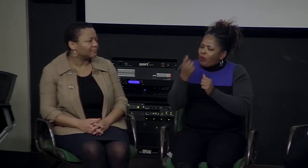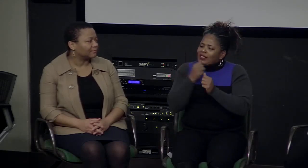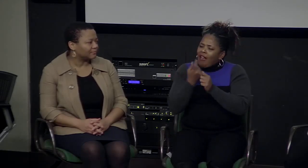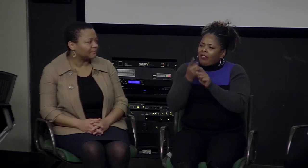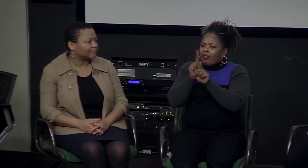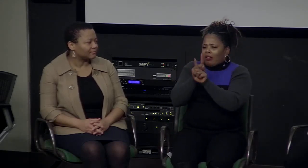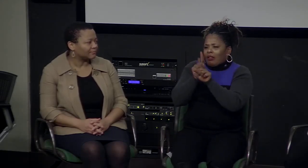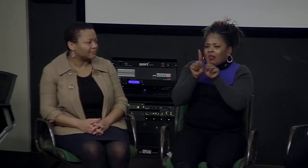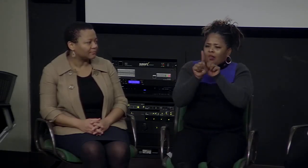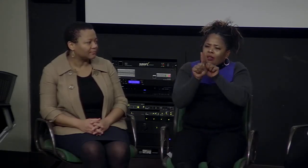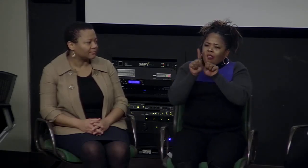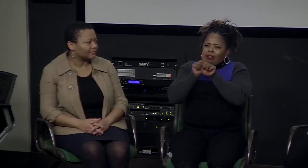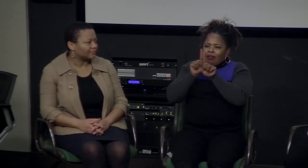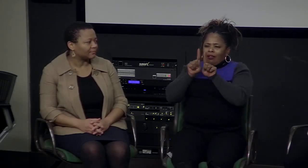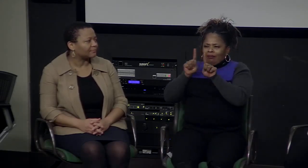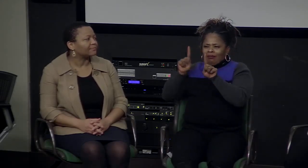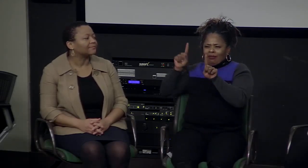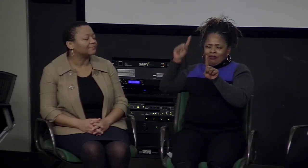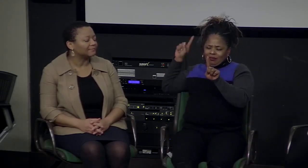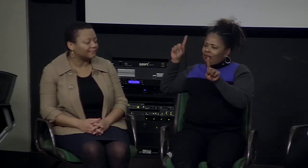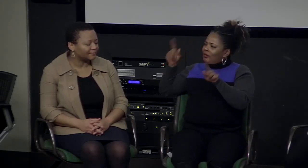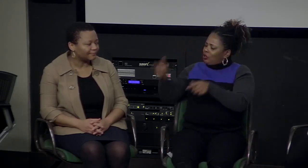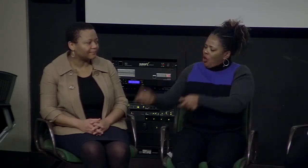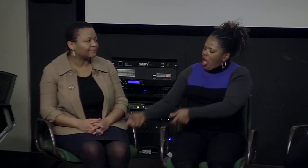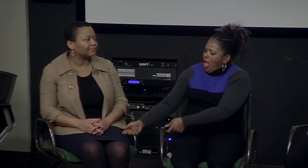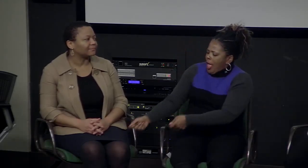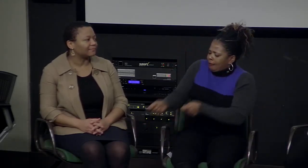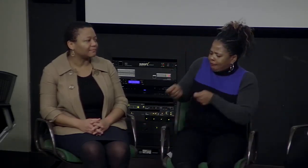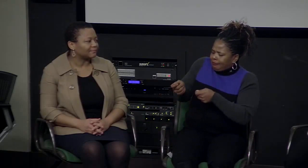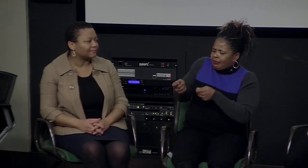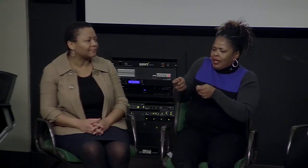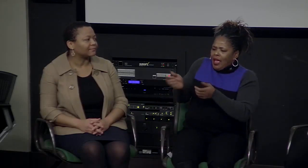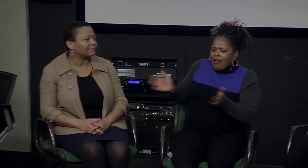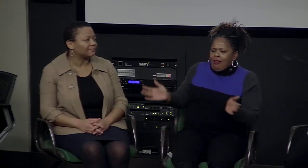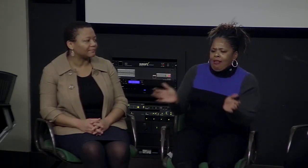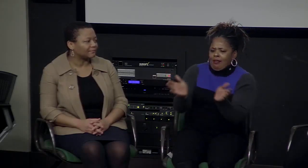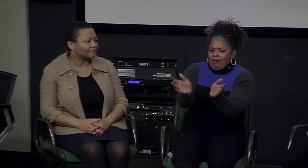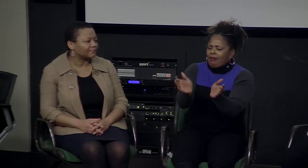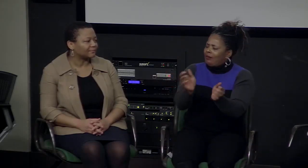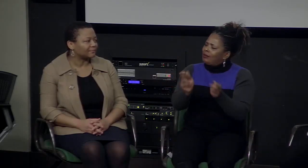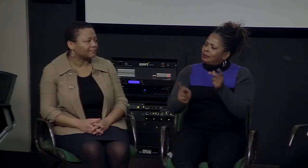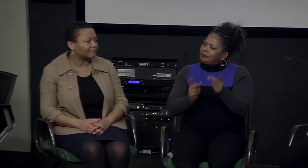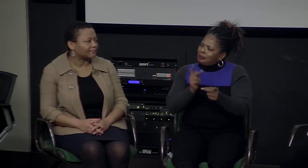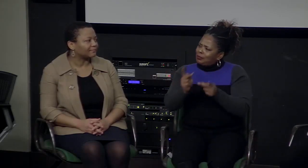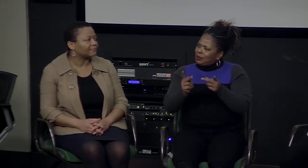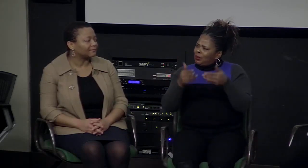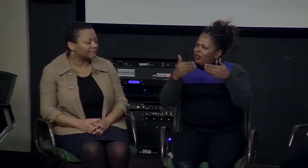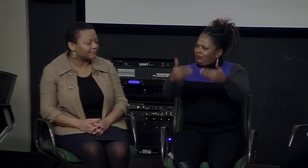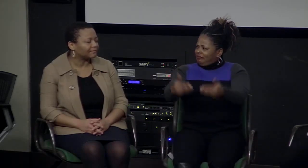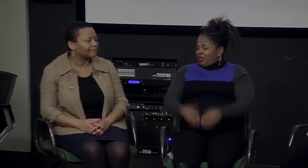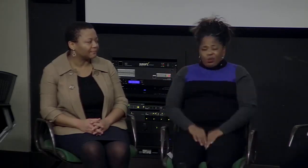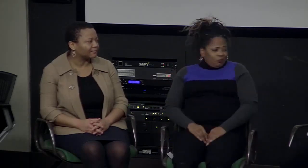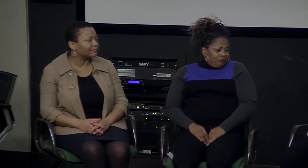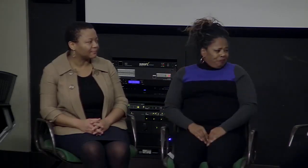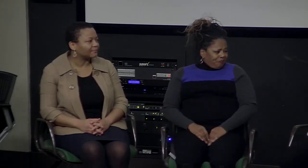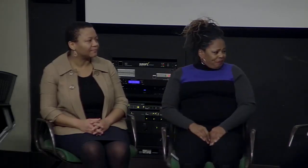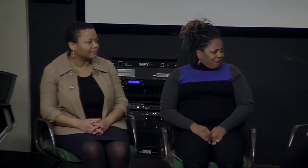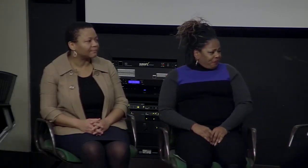concept of each one teach one. So, there's always a line of people. We are following people, and there are those that are following